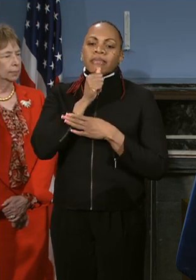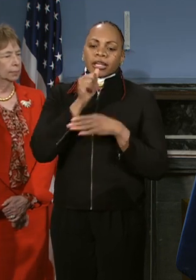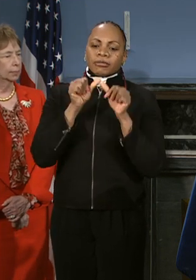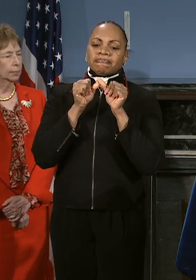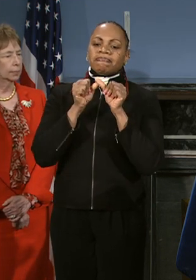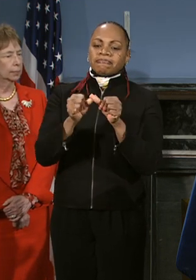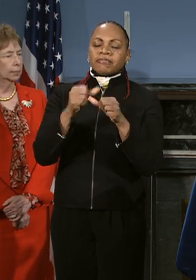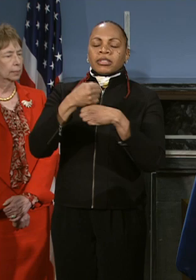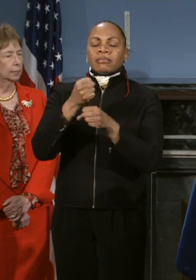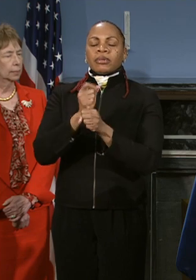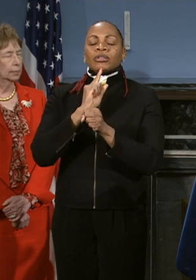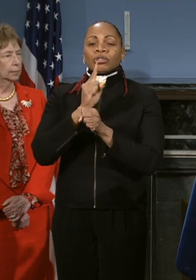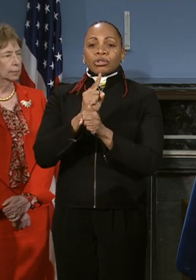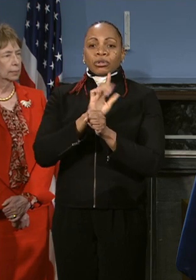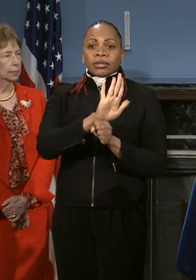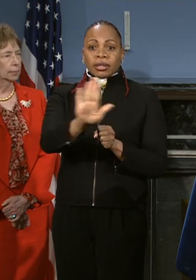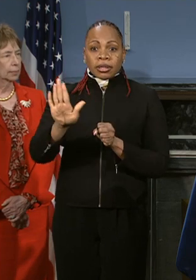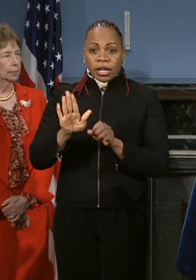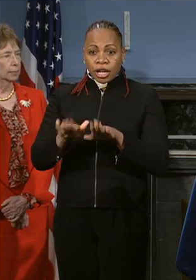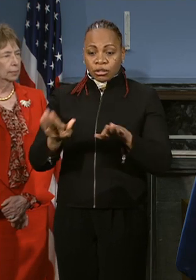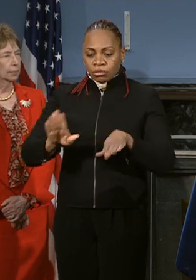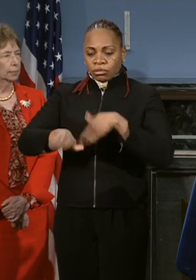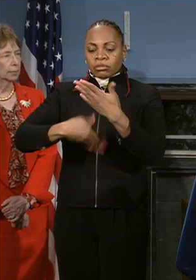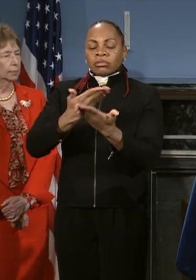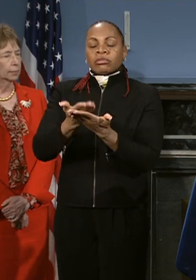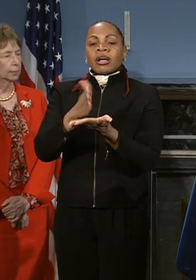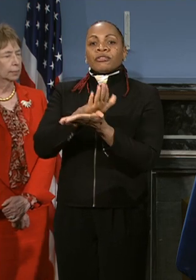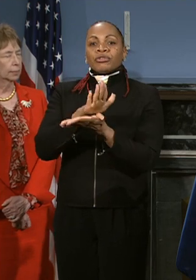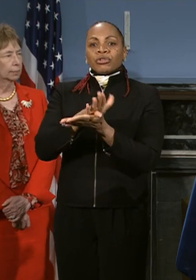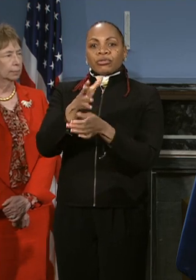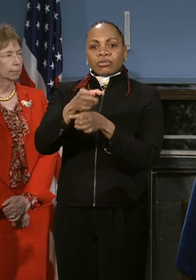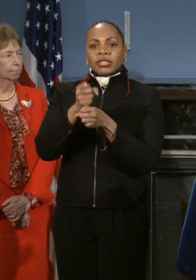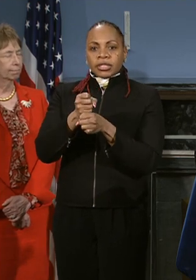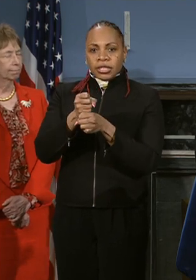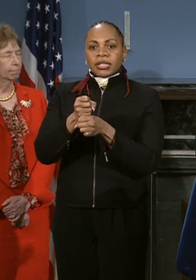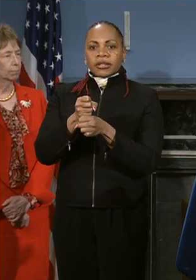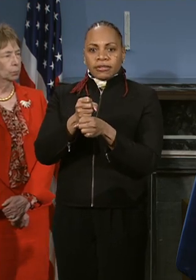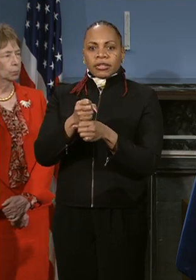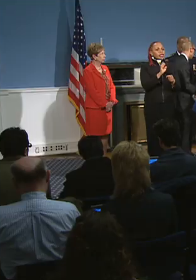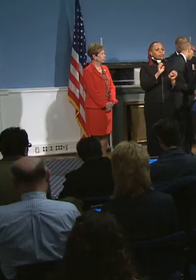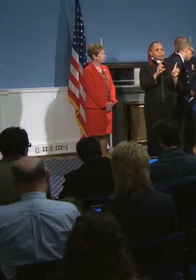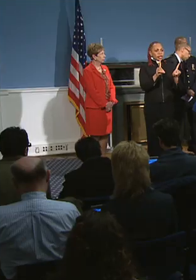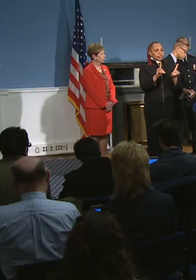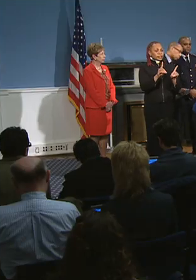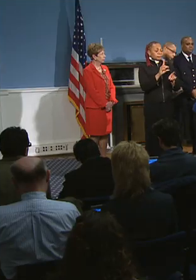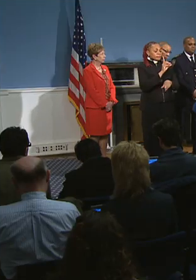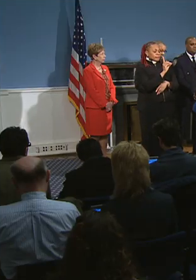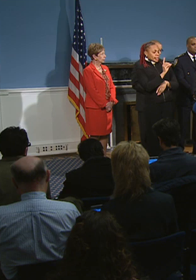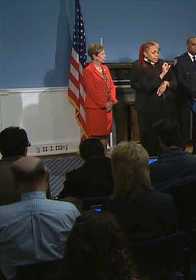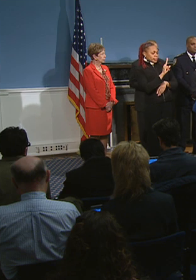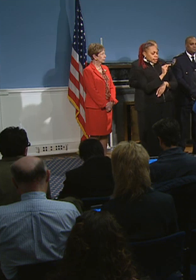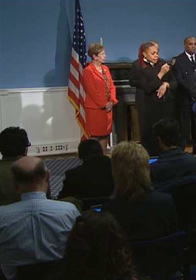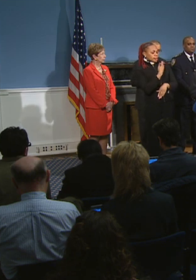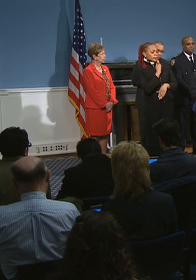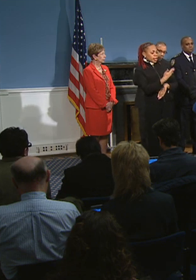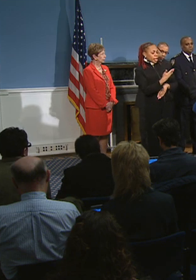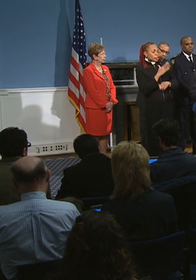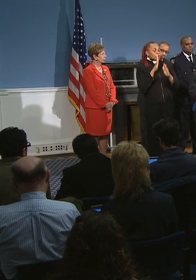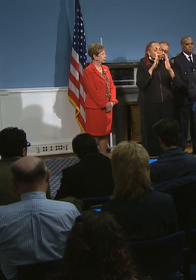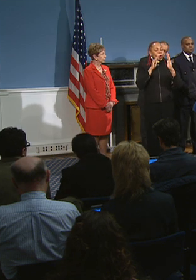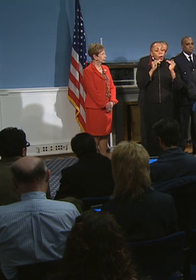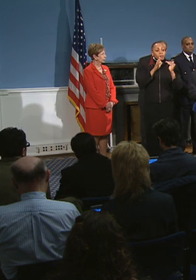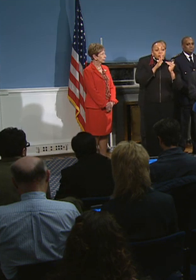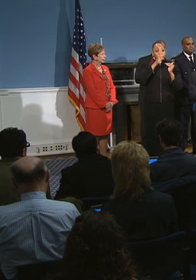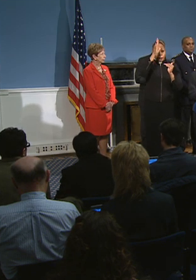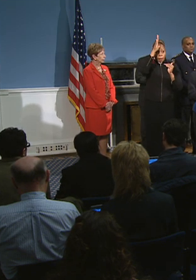in making sure that their children get to school and they're getting a high-quality education. Dennis, thank you. And hopefully for the parents, they'll figure